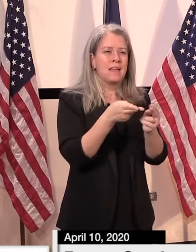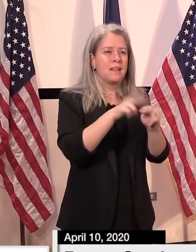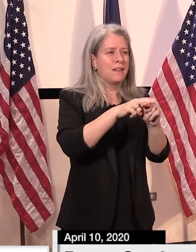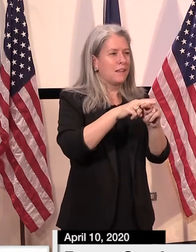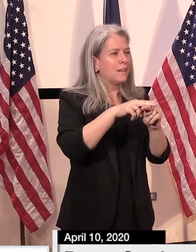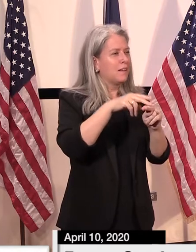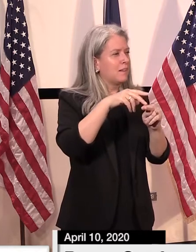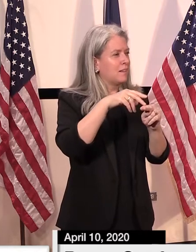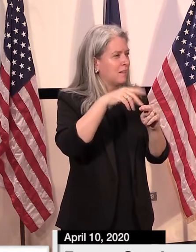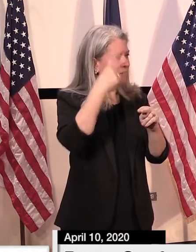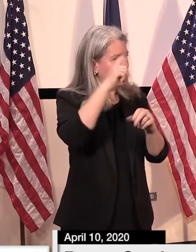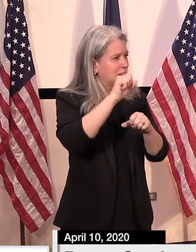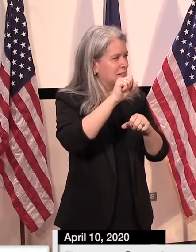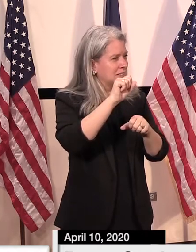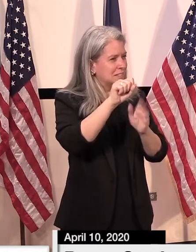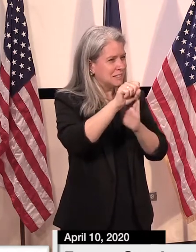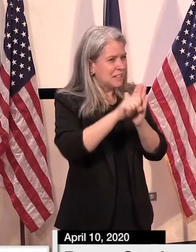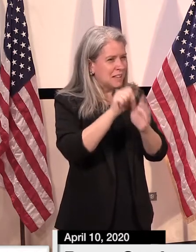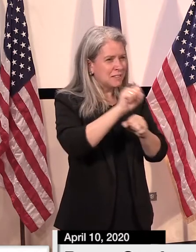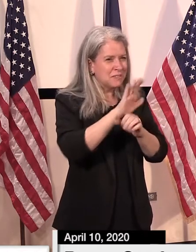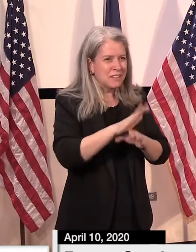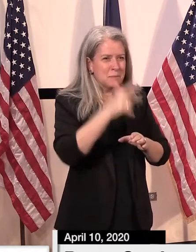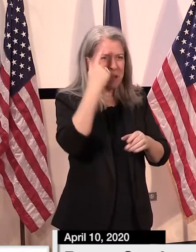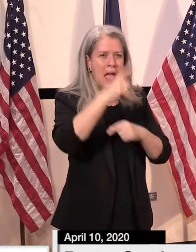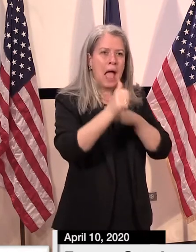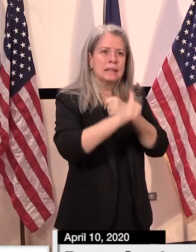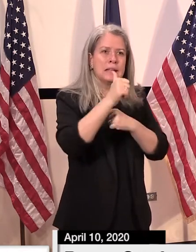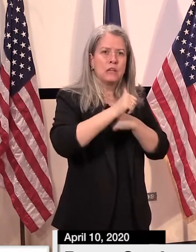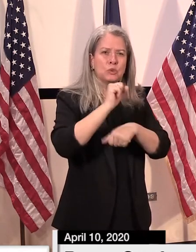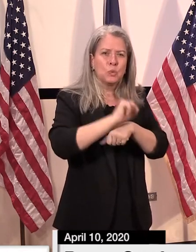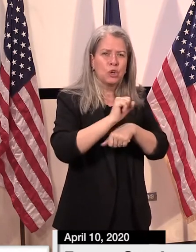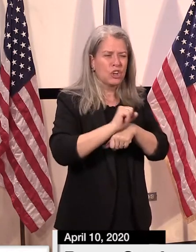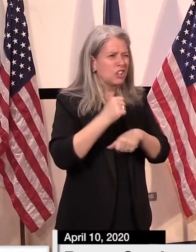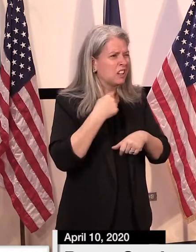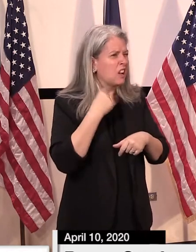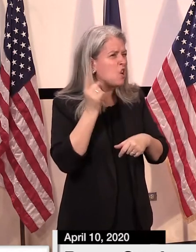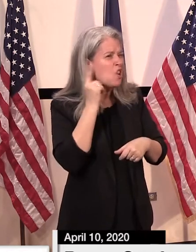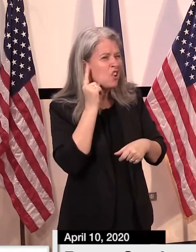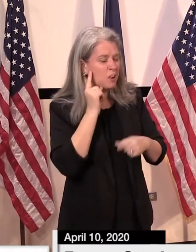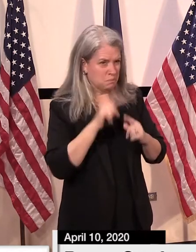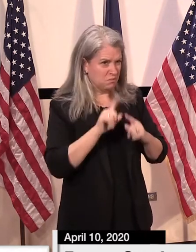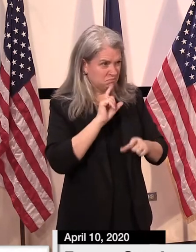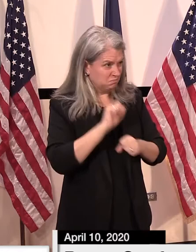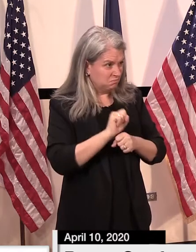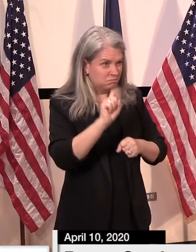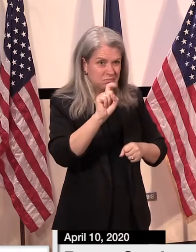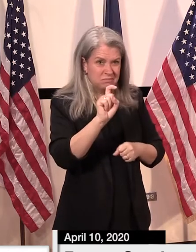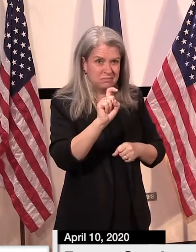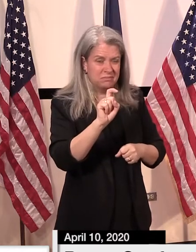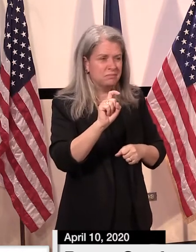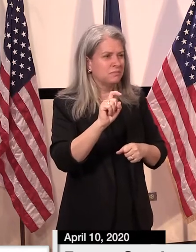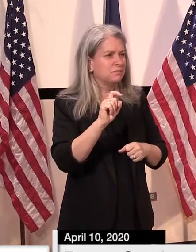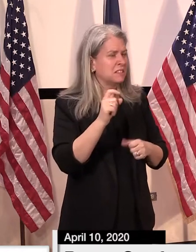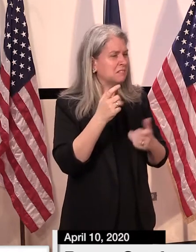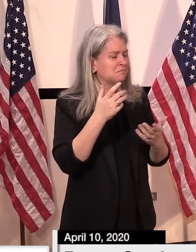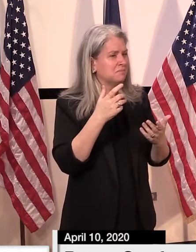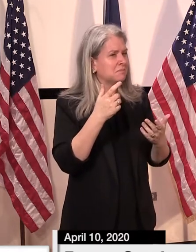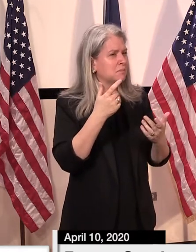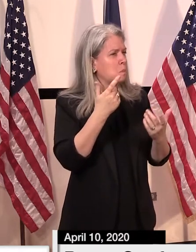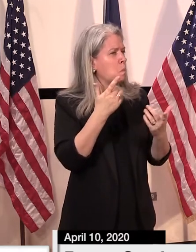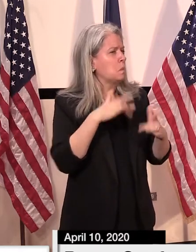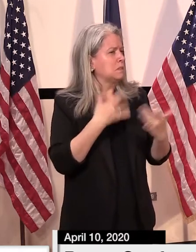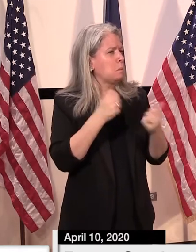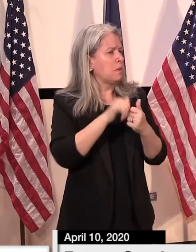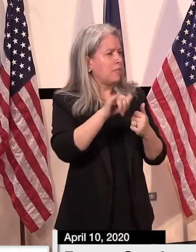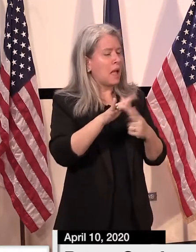that some state employees are going to get a 20% raise, but I haven't actually found anything, any current information on that. Do you know what's happening